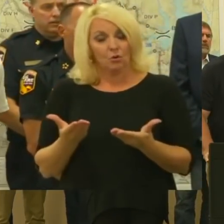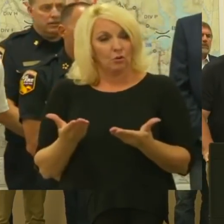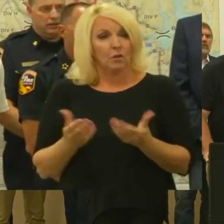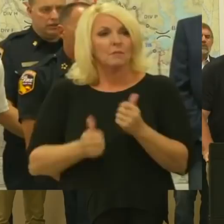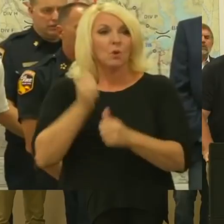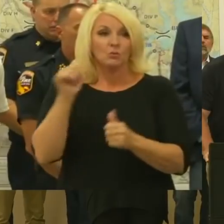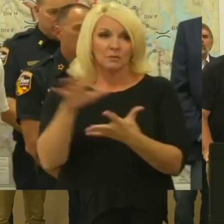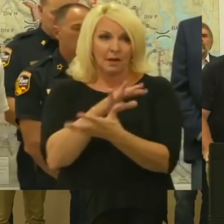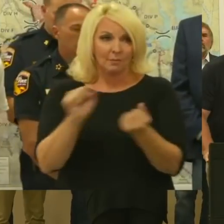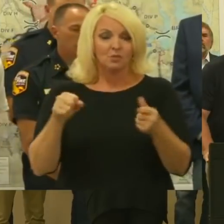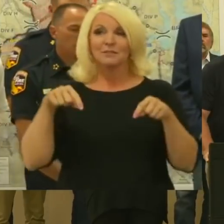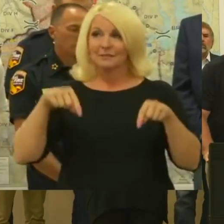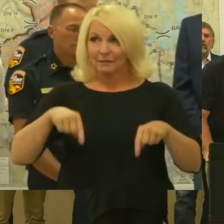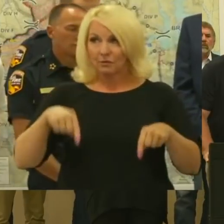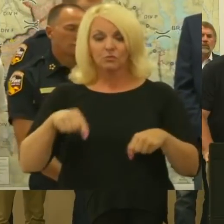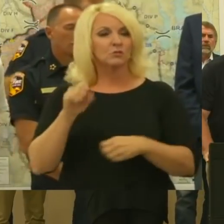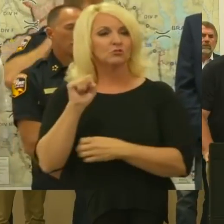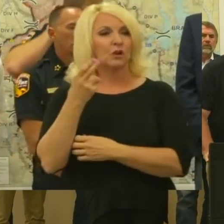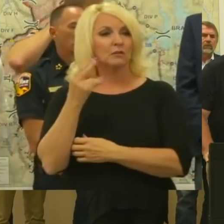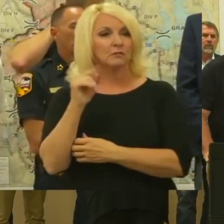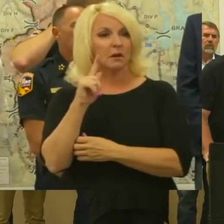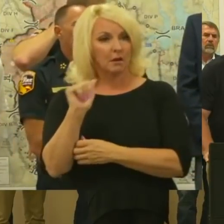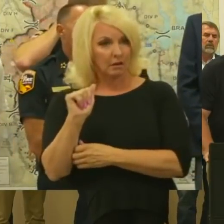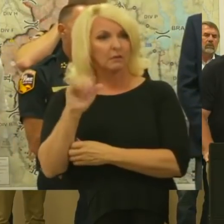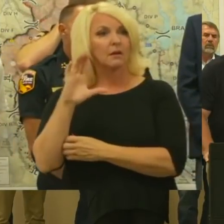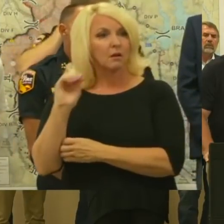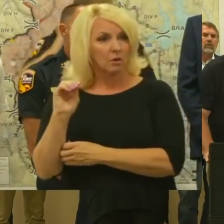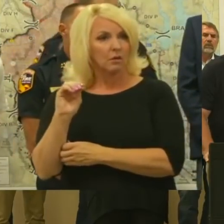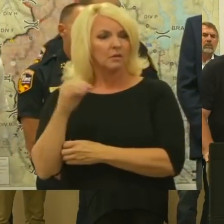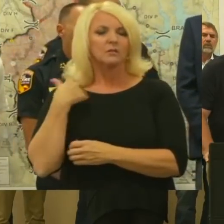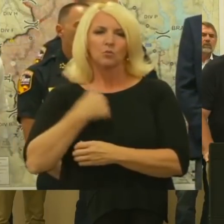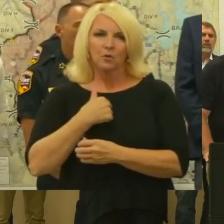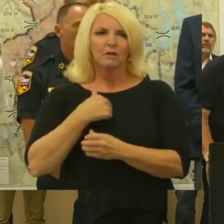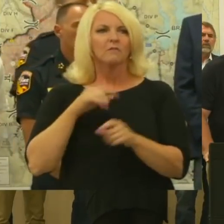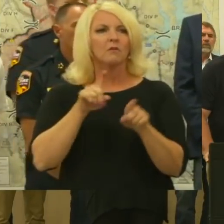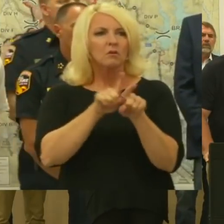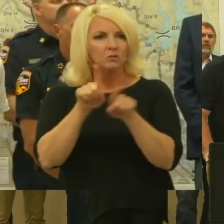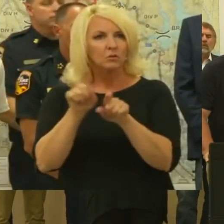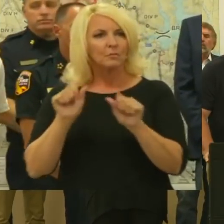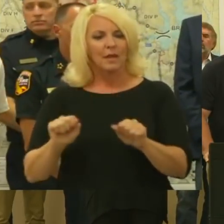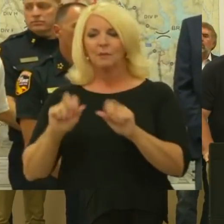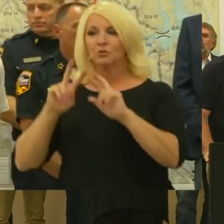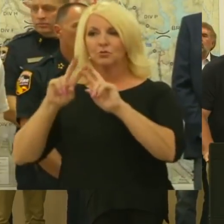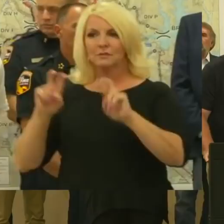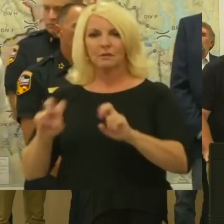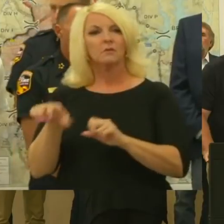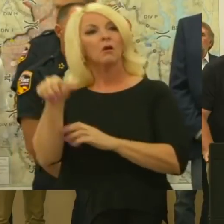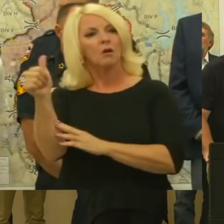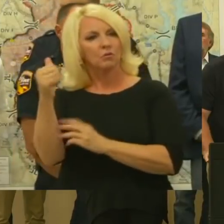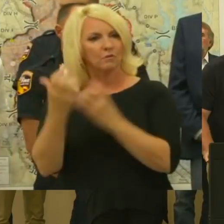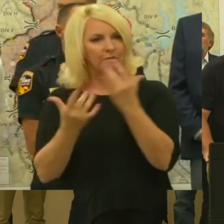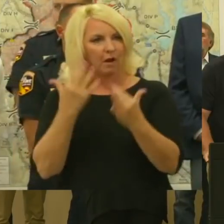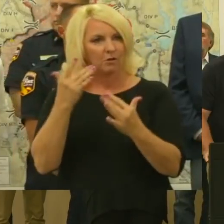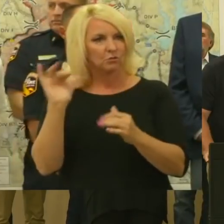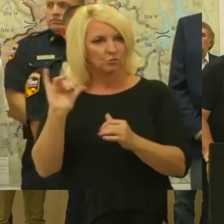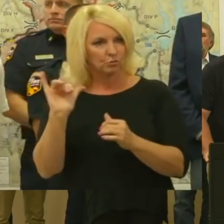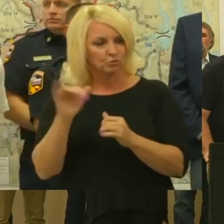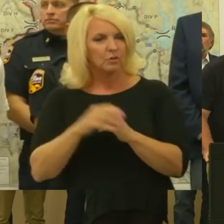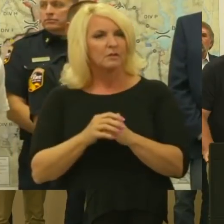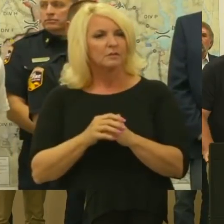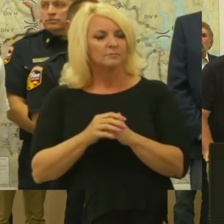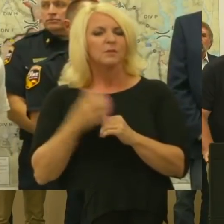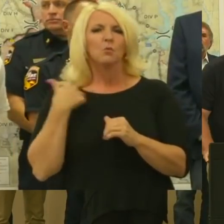and Redding. We've just been able to get into the other fires and do those assessments. So we will provide that information for a